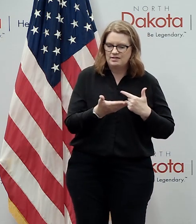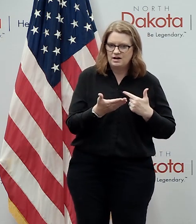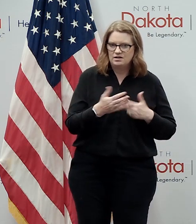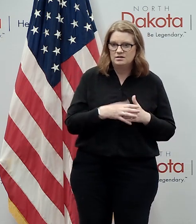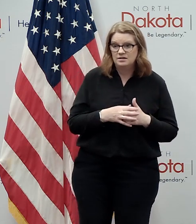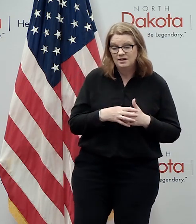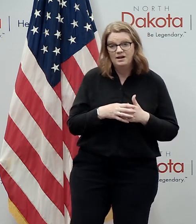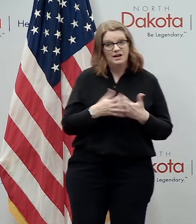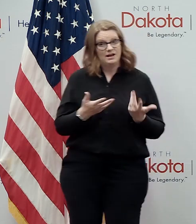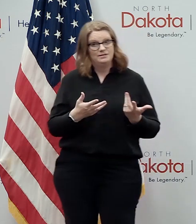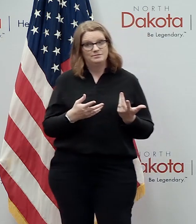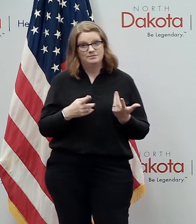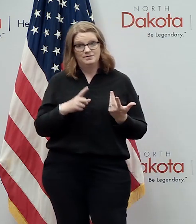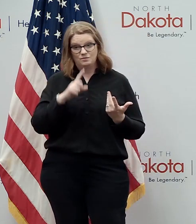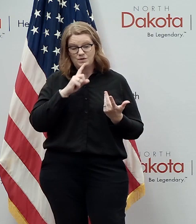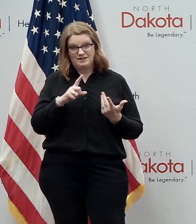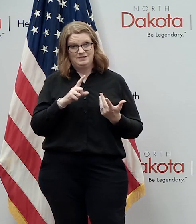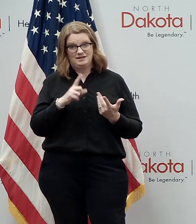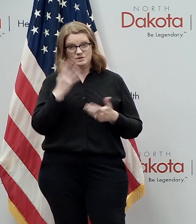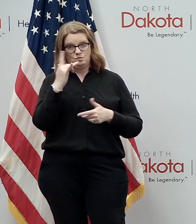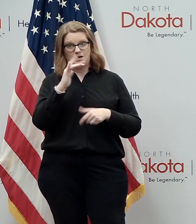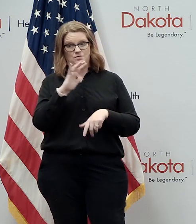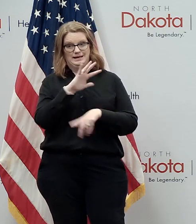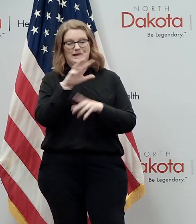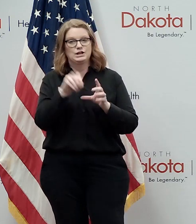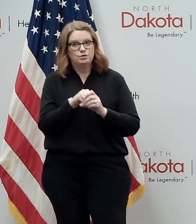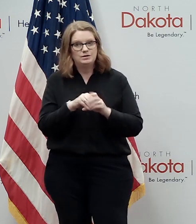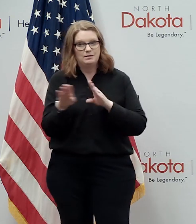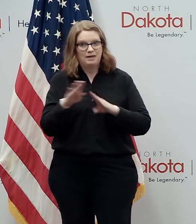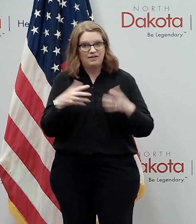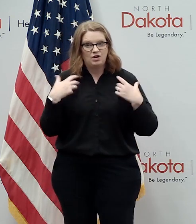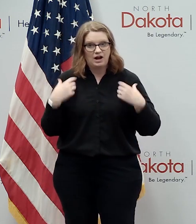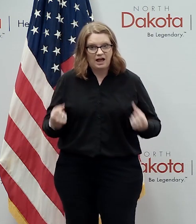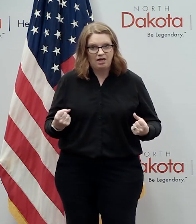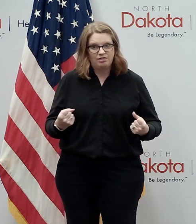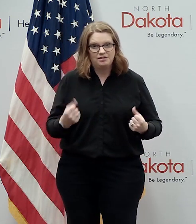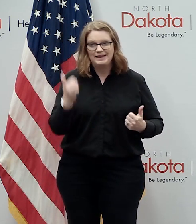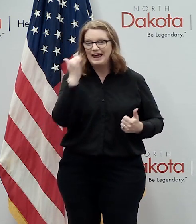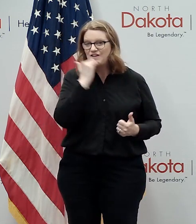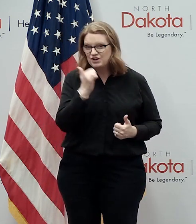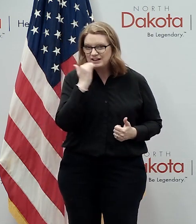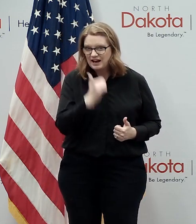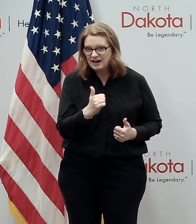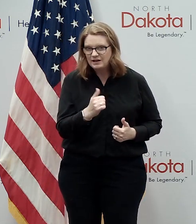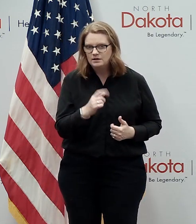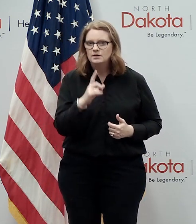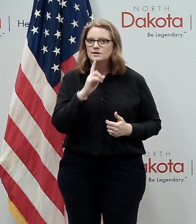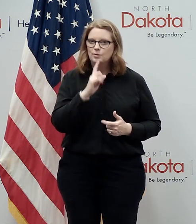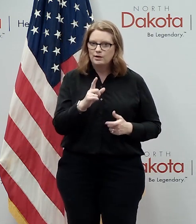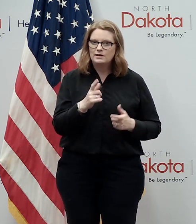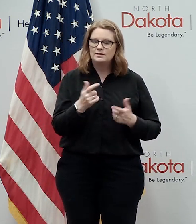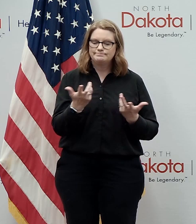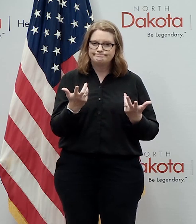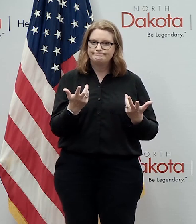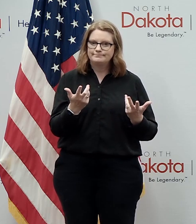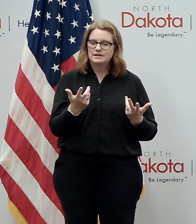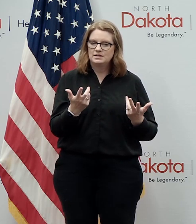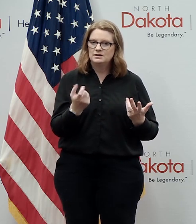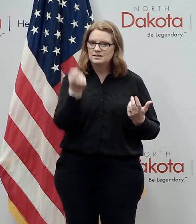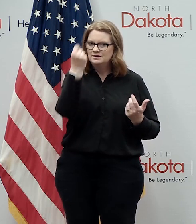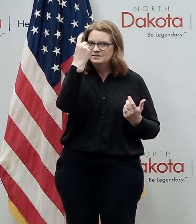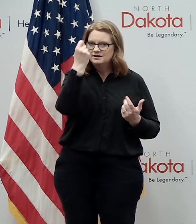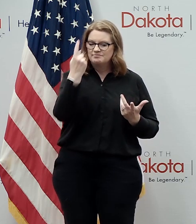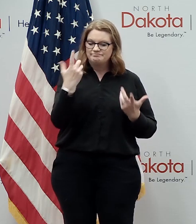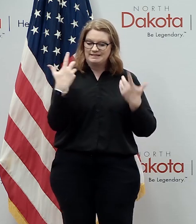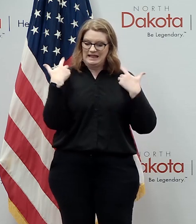folks we've said all along that's why we've created concluded a behavioral health update every single day uh throughout this uh is that we know that the